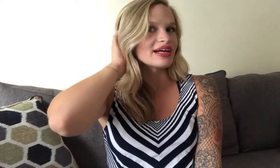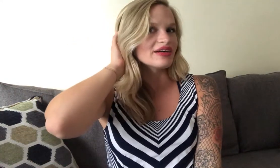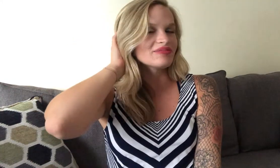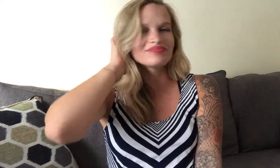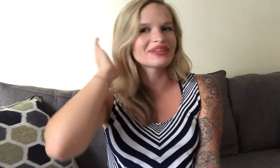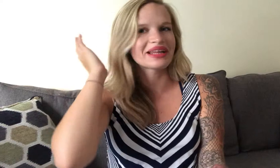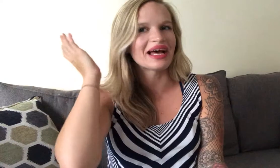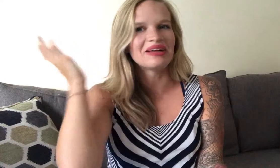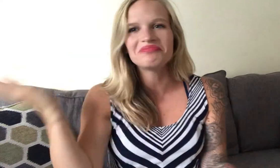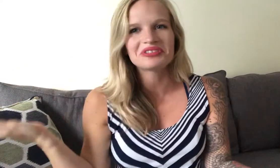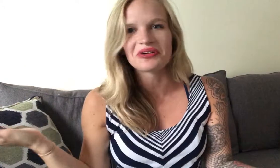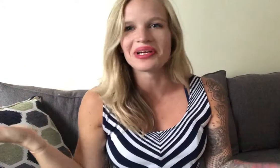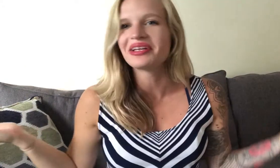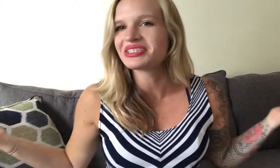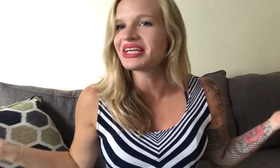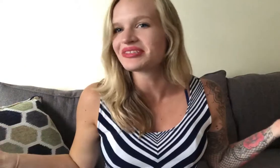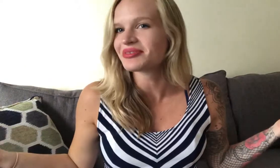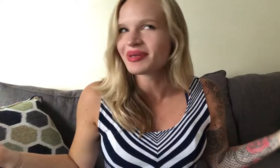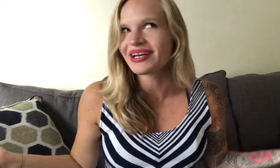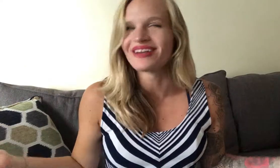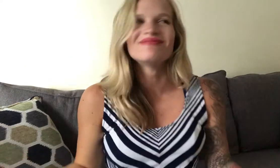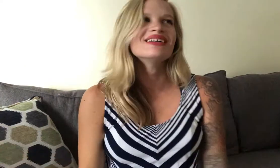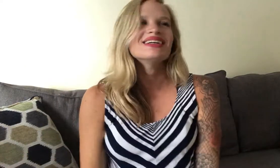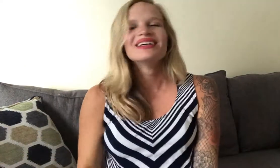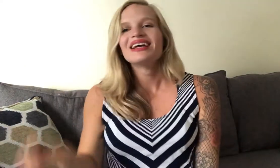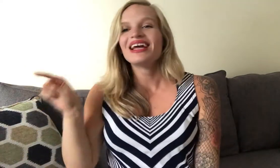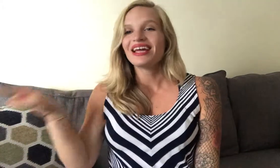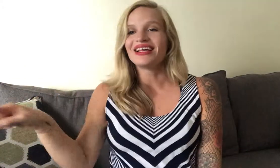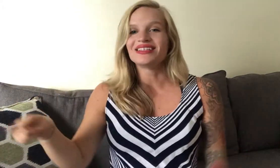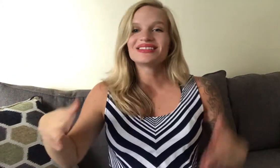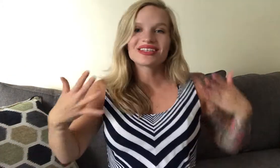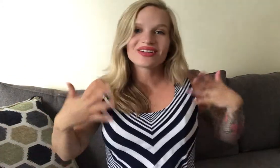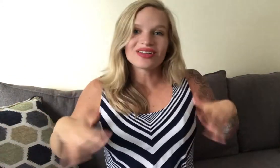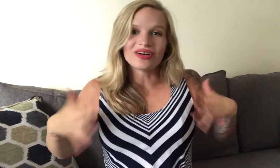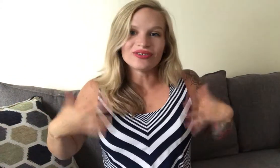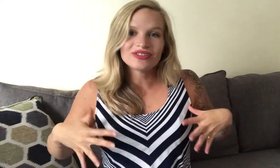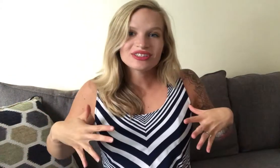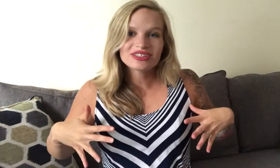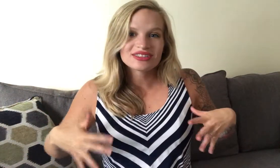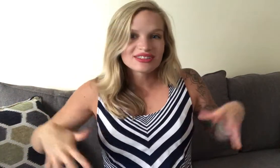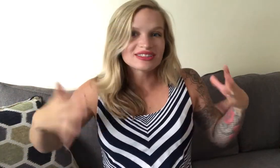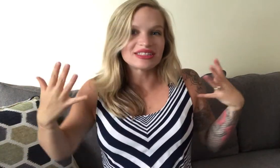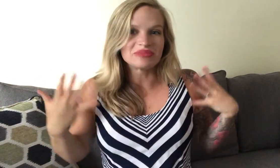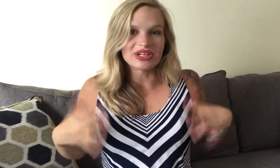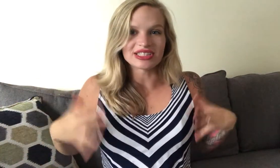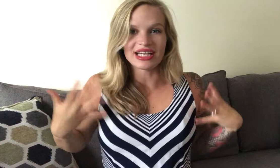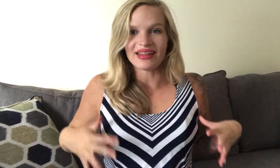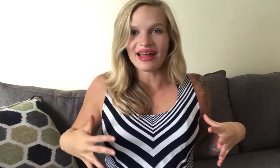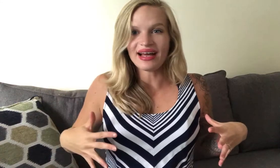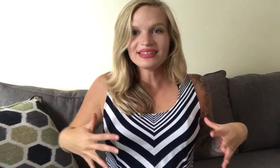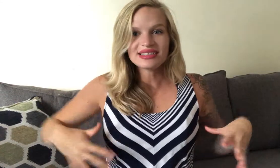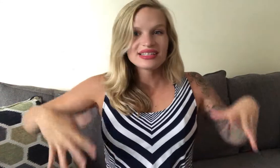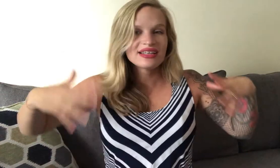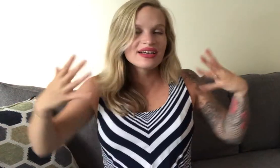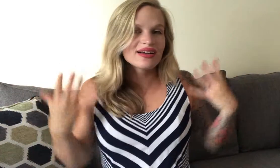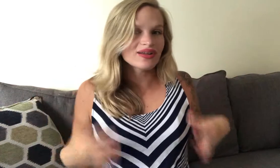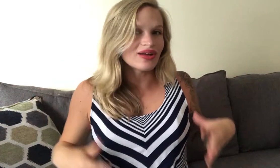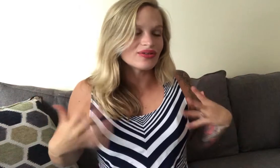hair like that showing his hands are in my hair his clothes so just brush like that clothes